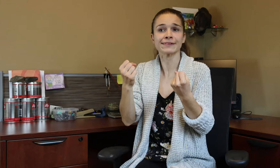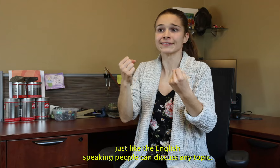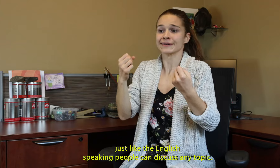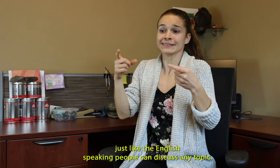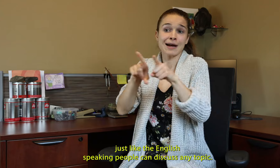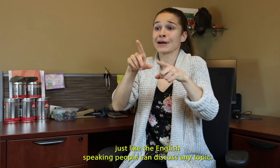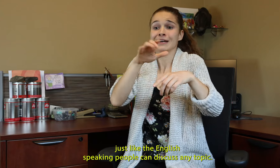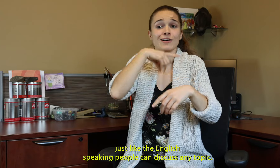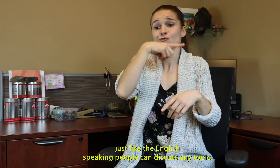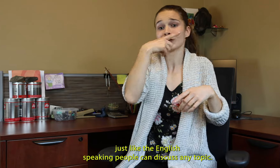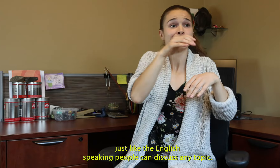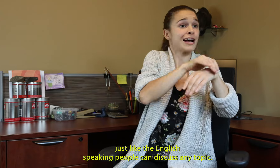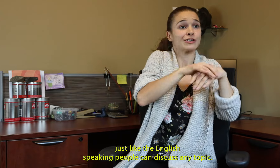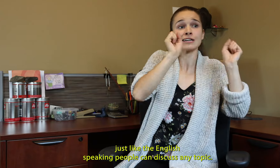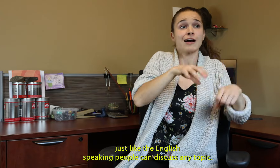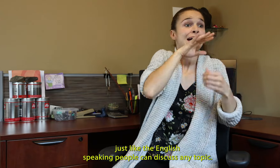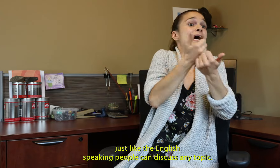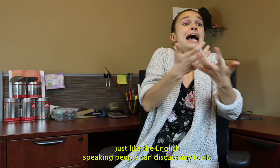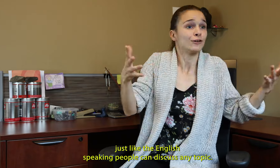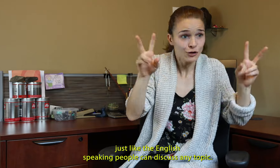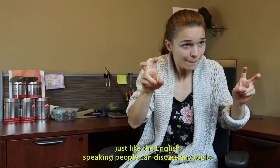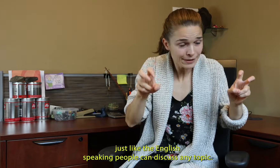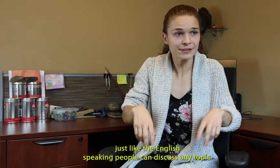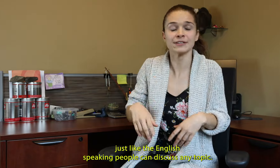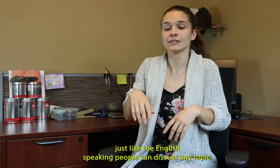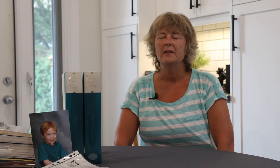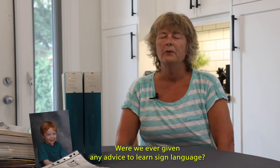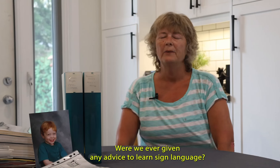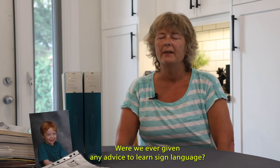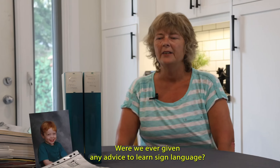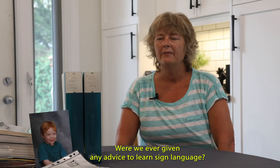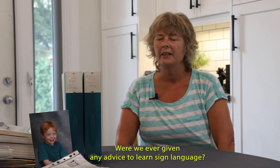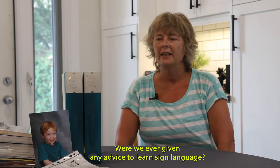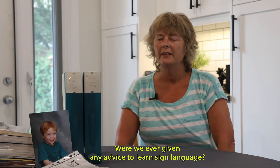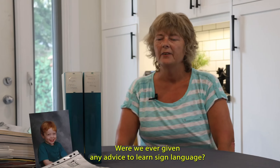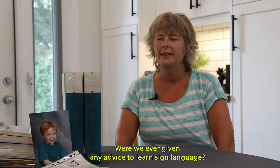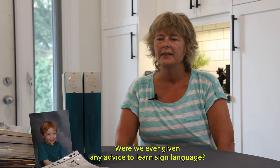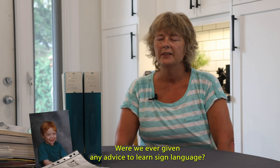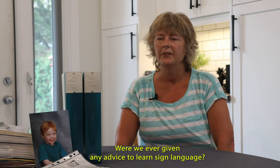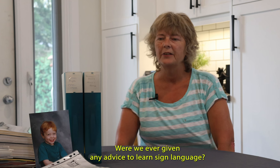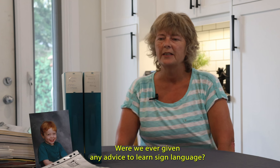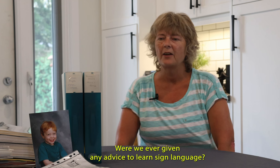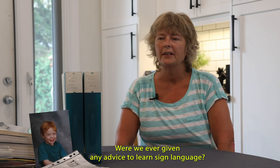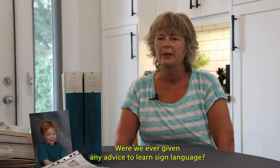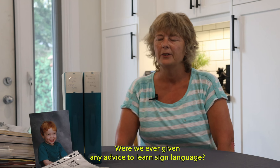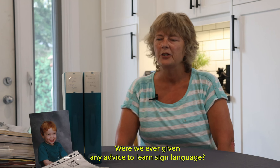Just like the English speaking people can discuss any topic. Were we ever given any advice to learn sign language?